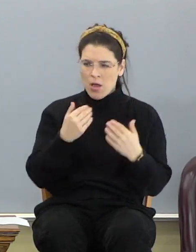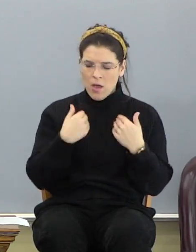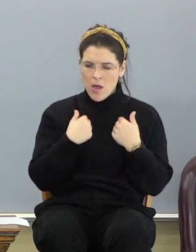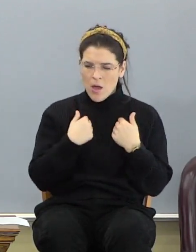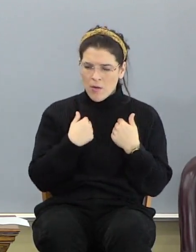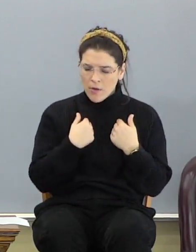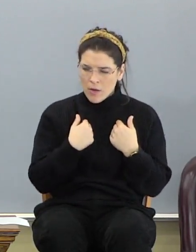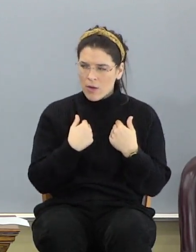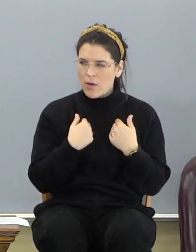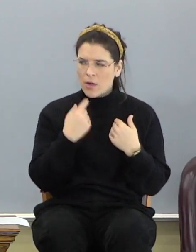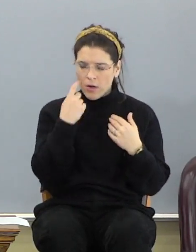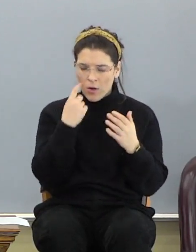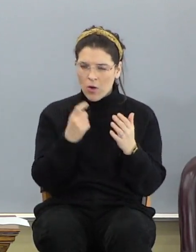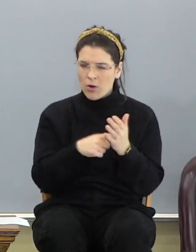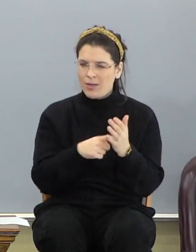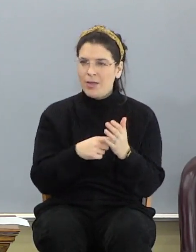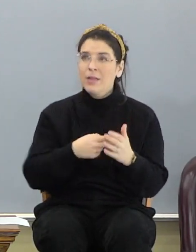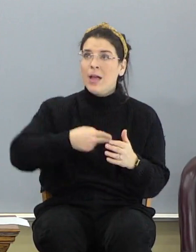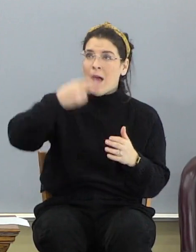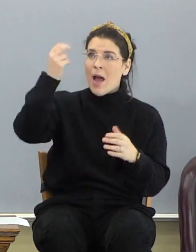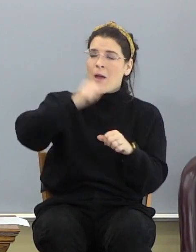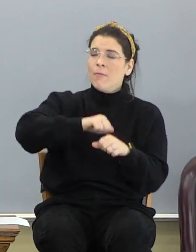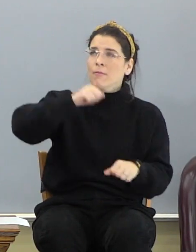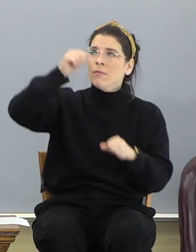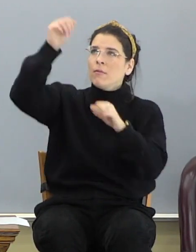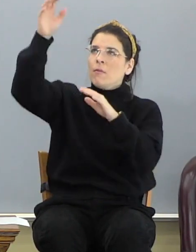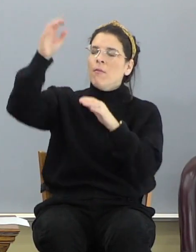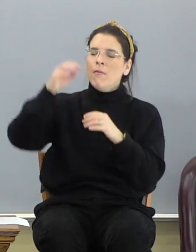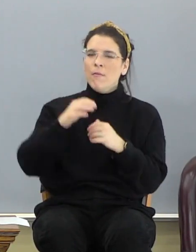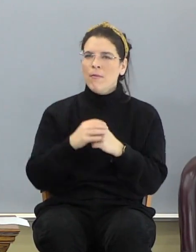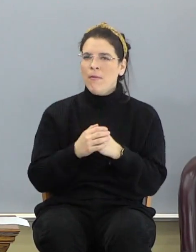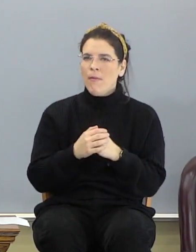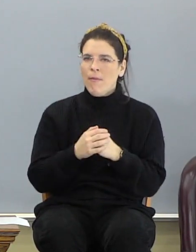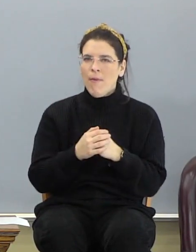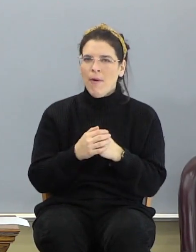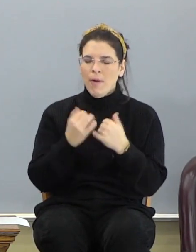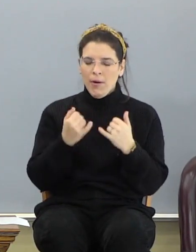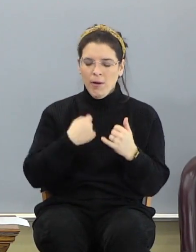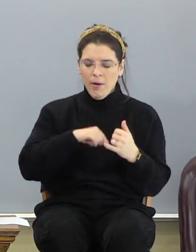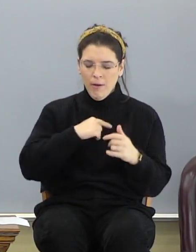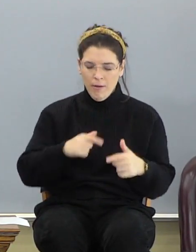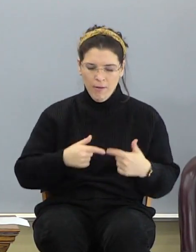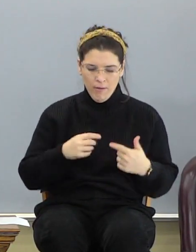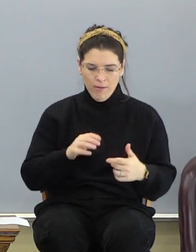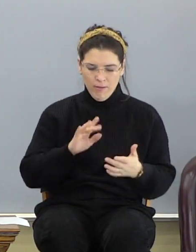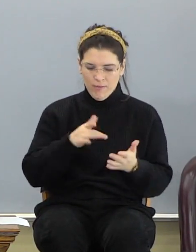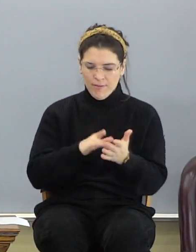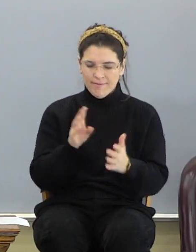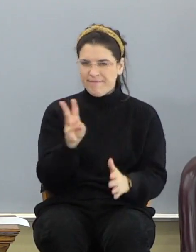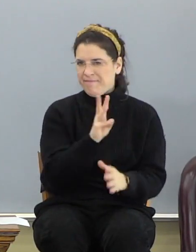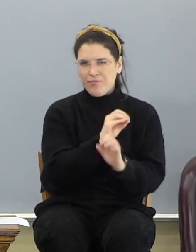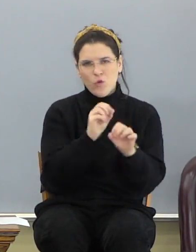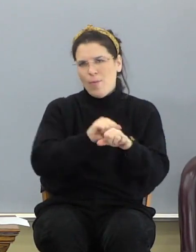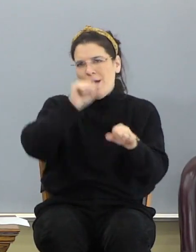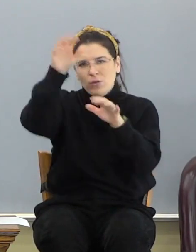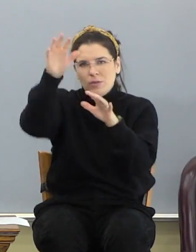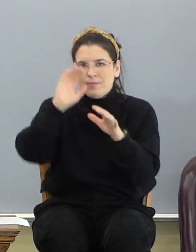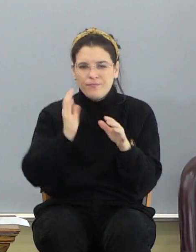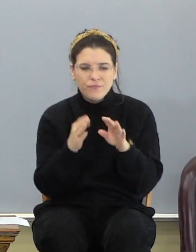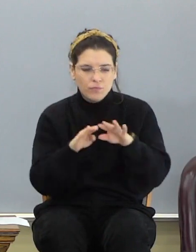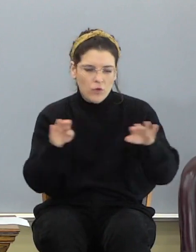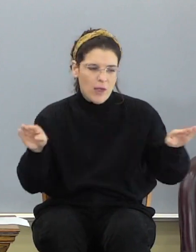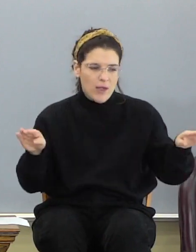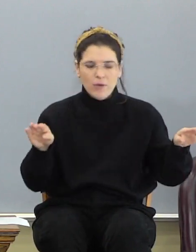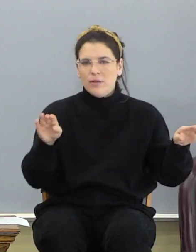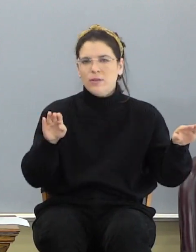Having, notice, it's a high mountain. Now we live in the Midwest, aren't any mountains around here. You know, our ground is about